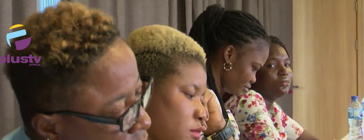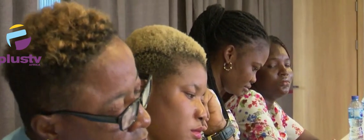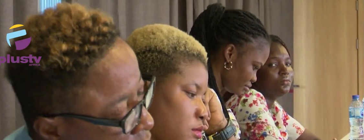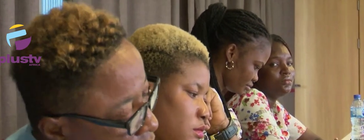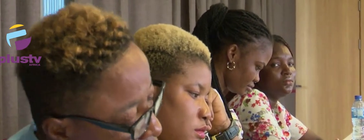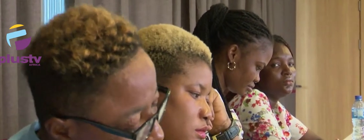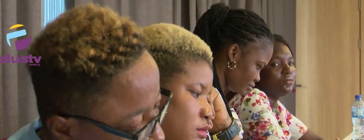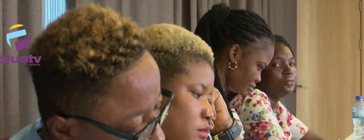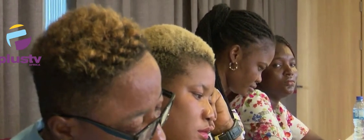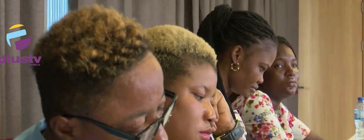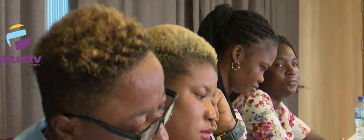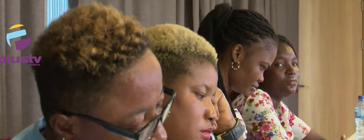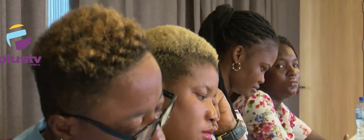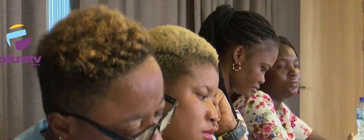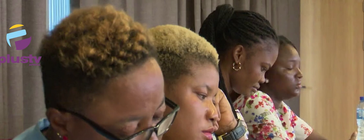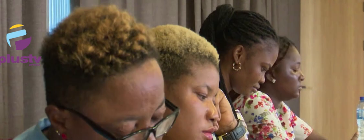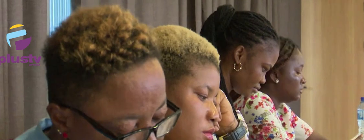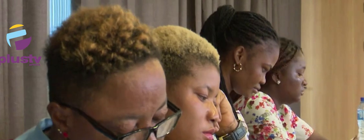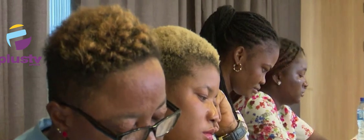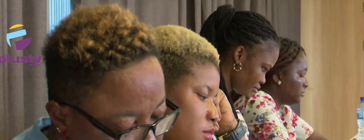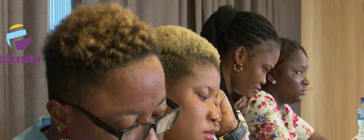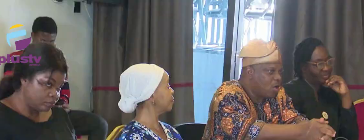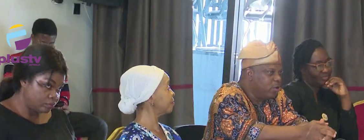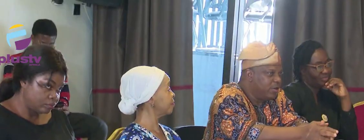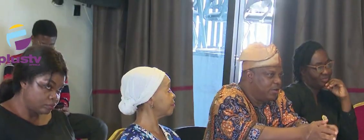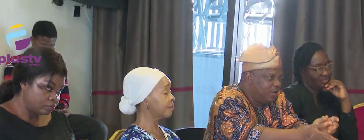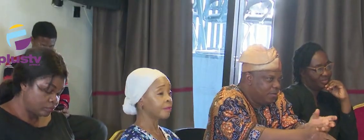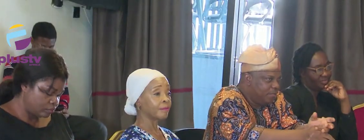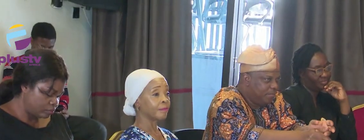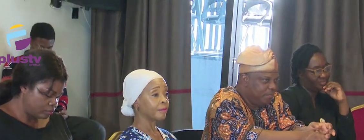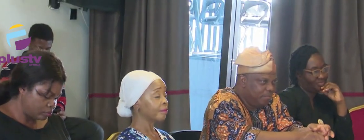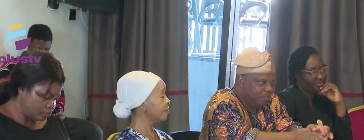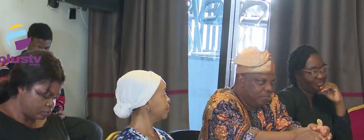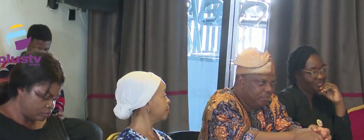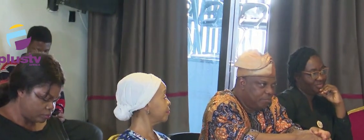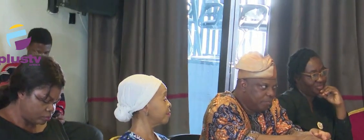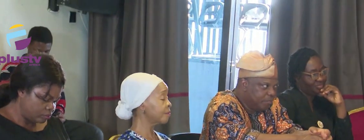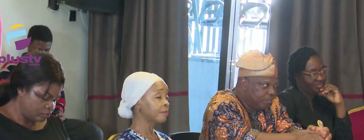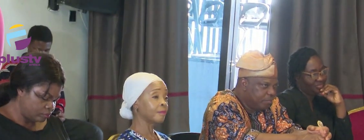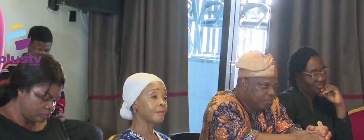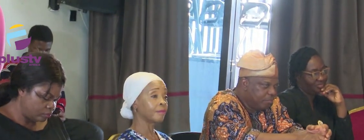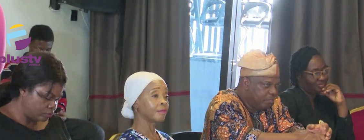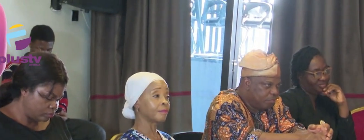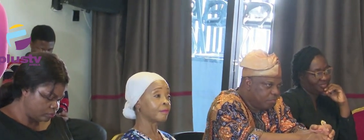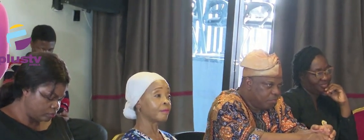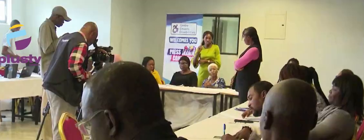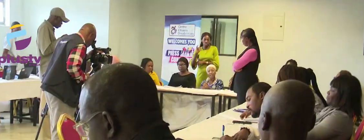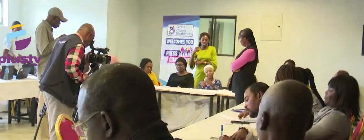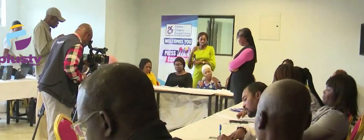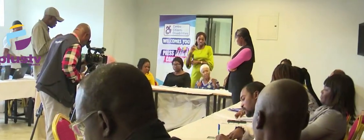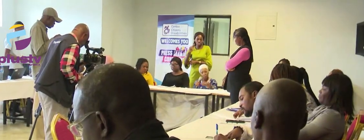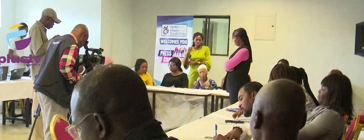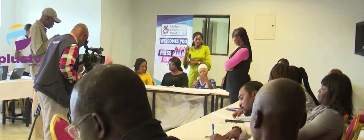justice for persons living with disabilities. The conference aims to raise awareness about the rights and needs of persons with